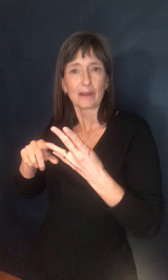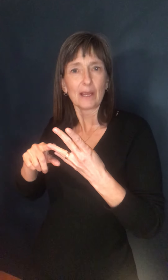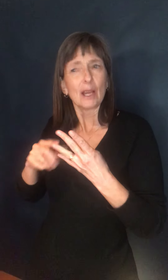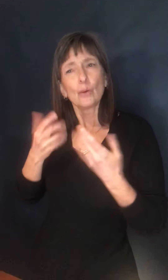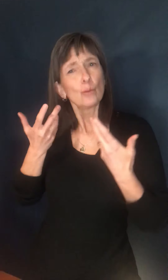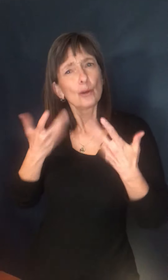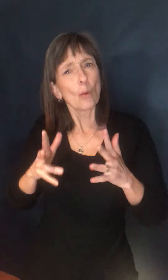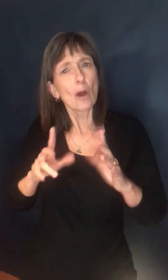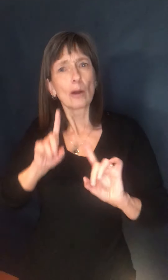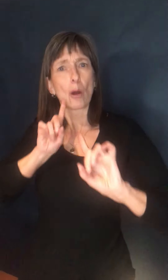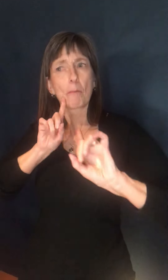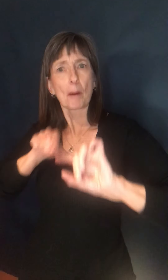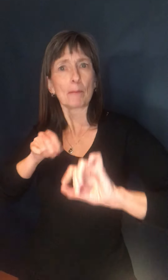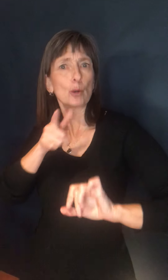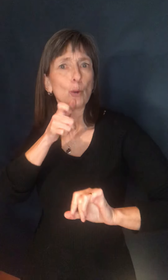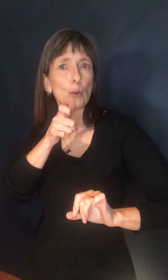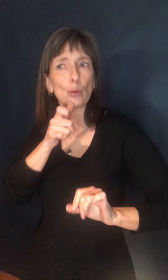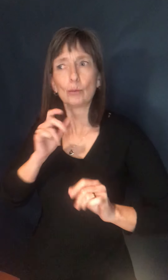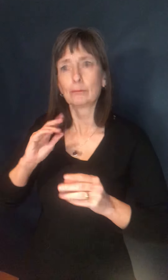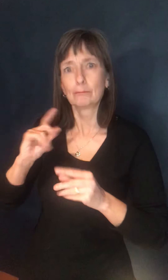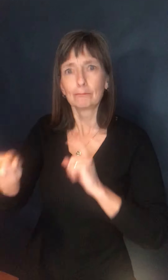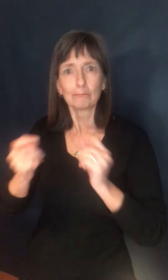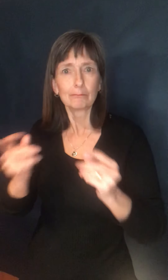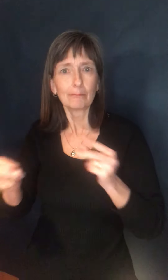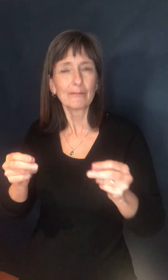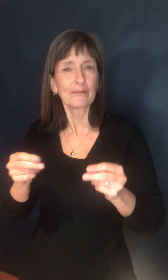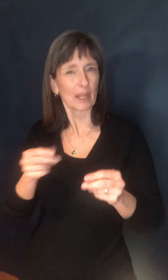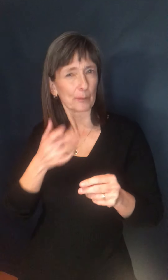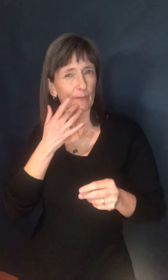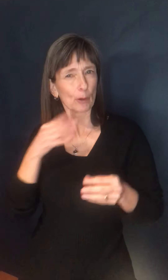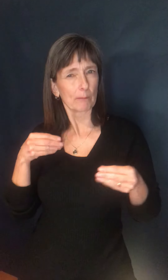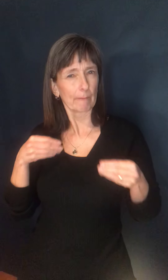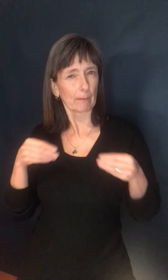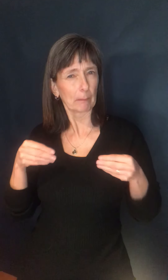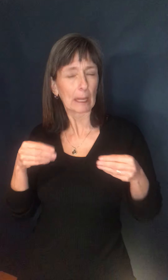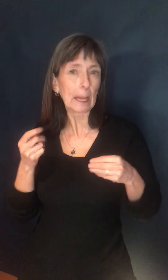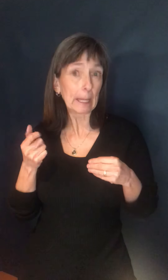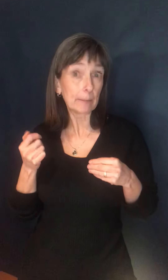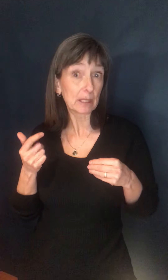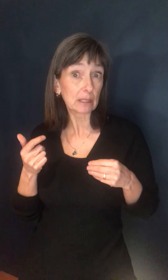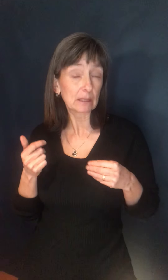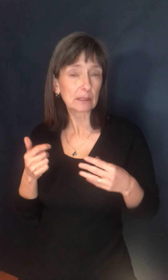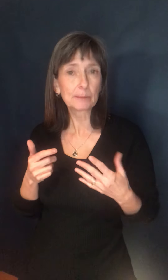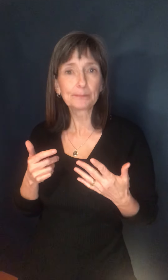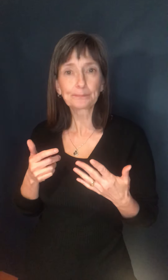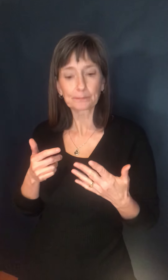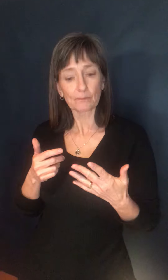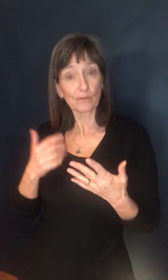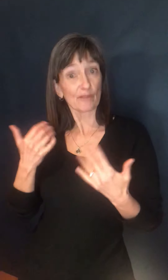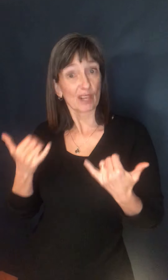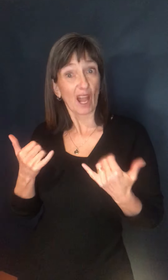to be flexible. Um, and so, um, you know, the list that as we have, it allows us for that flexibility.